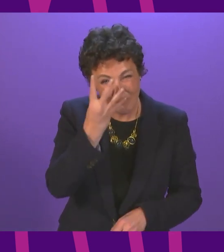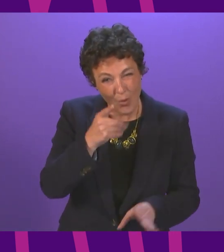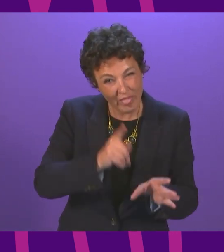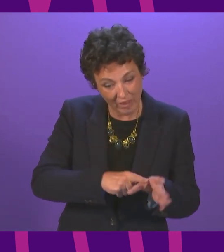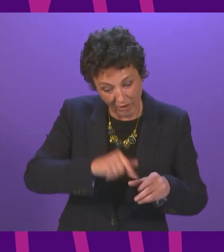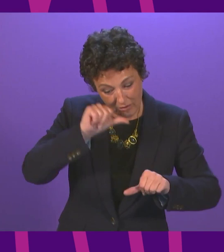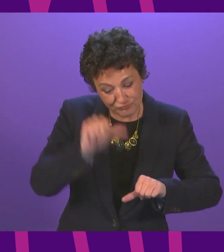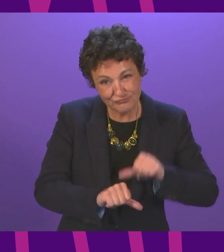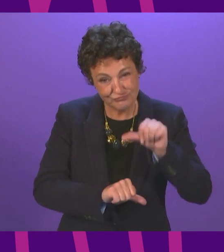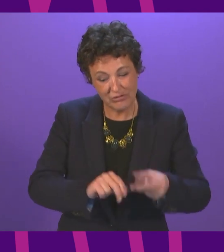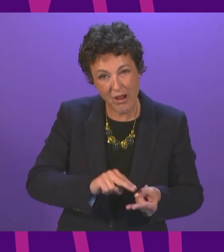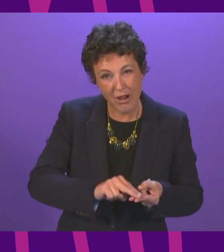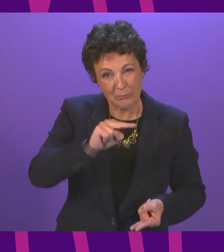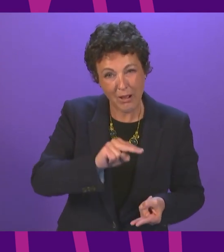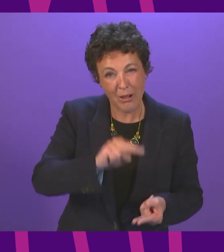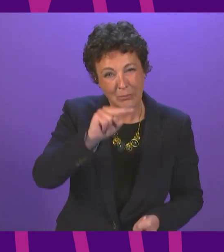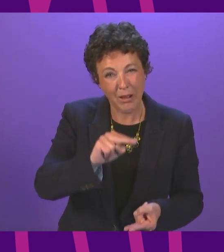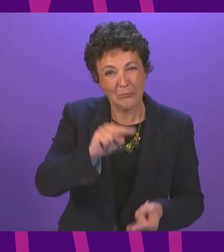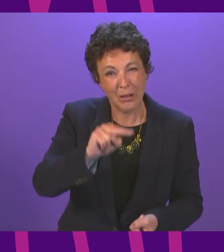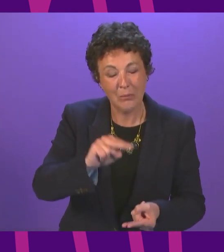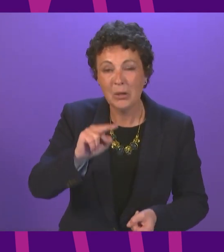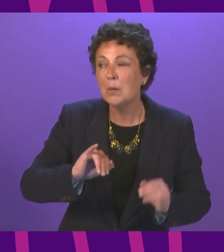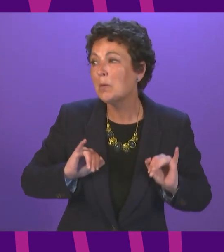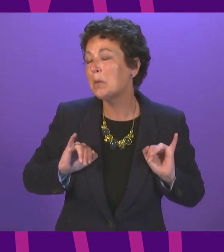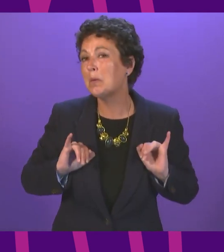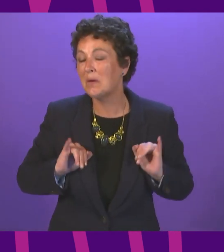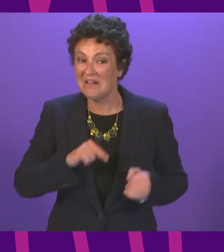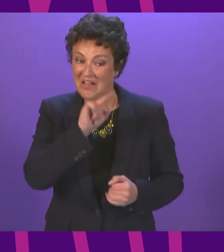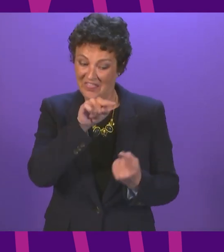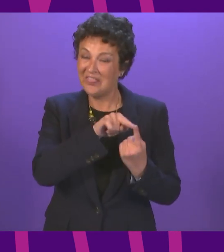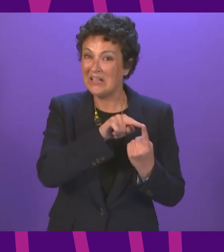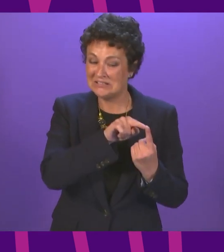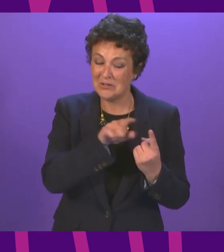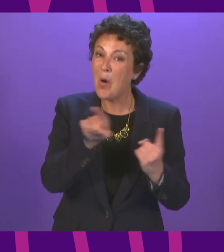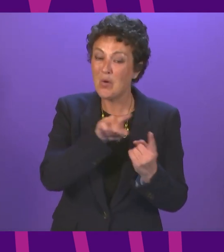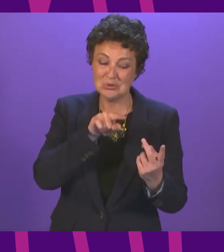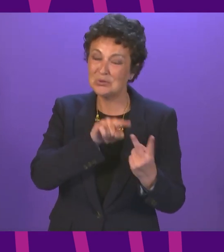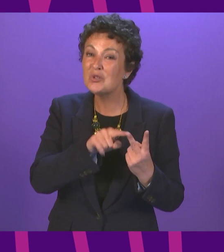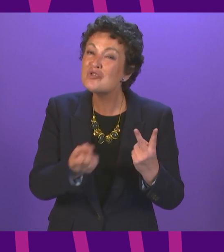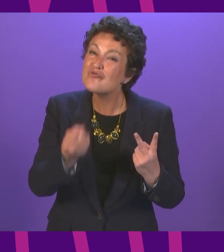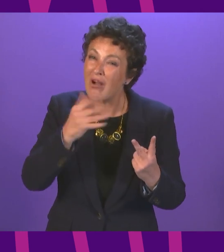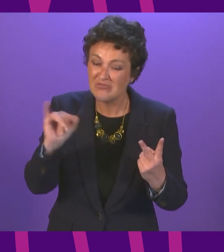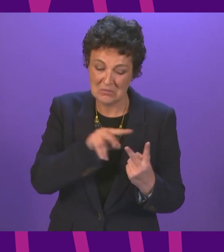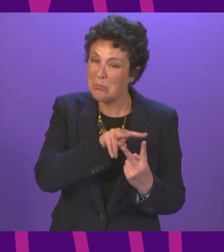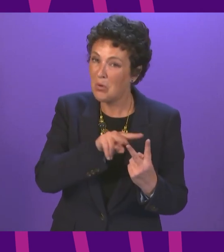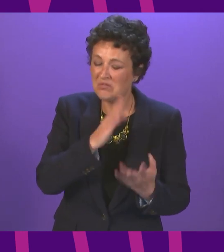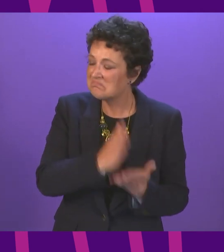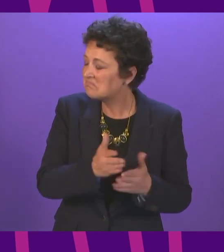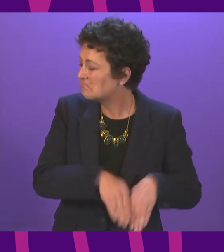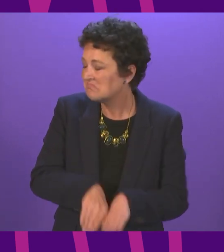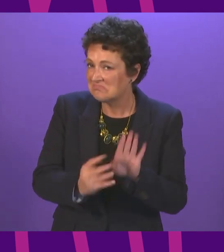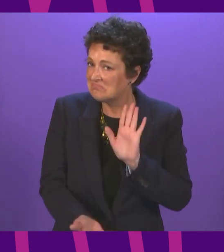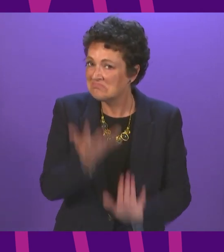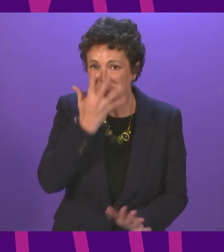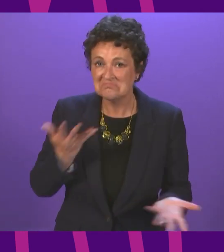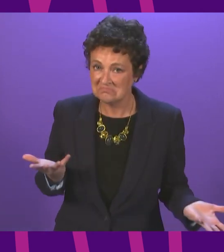incidents last year. Second to our drug crisis in Scotland, this too is our national shame. Education and